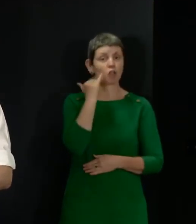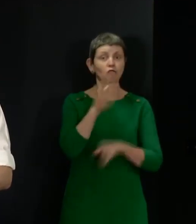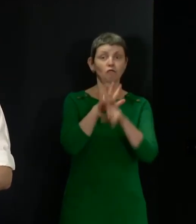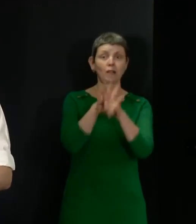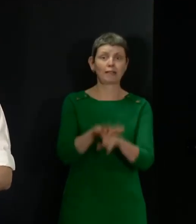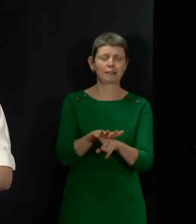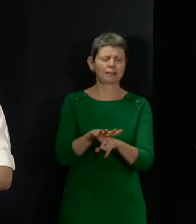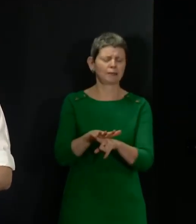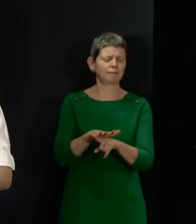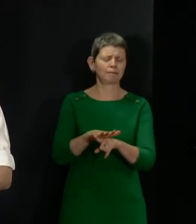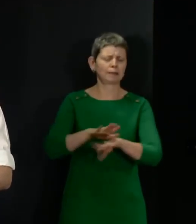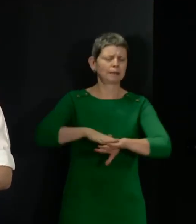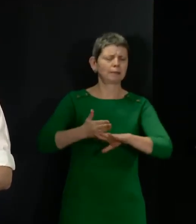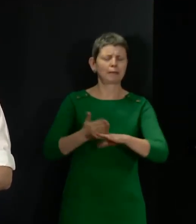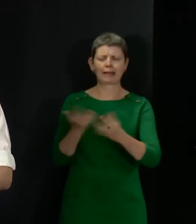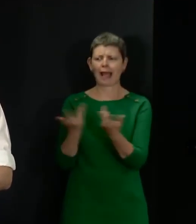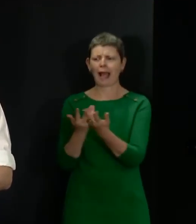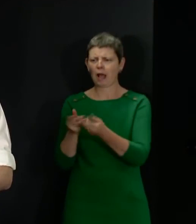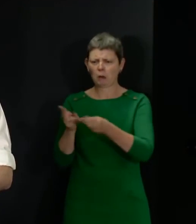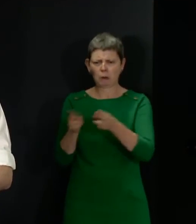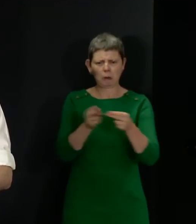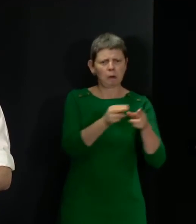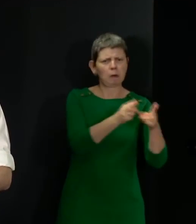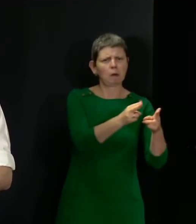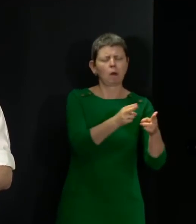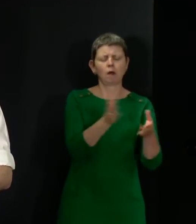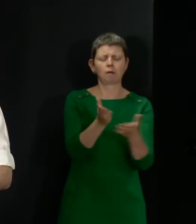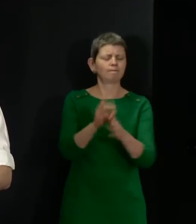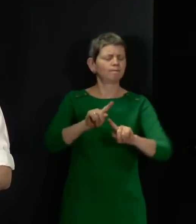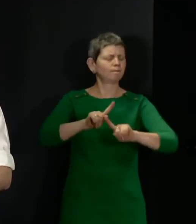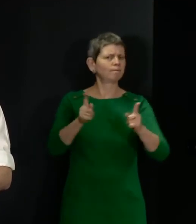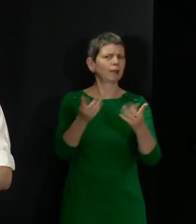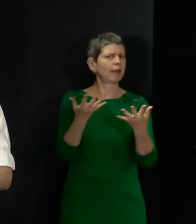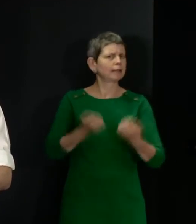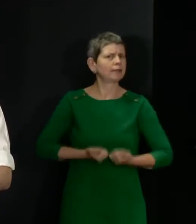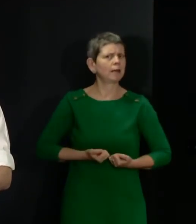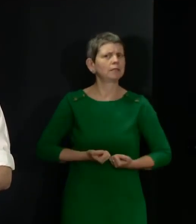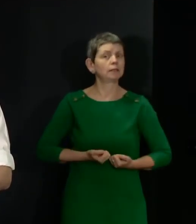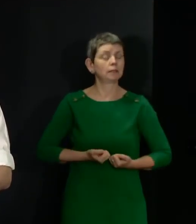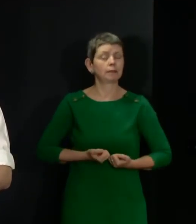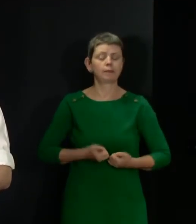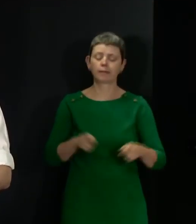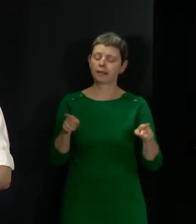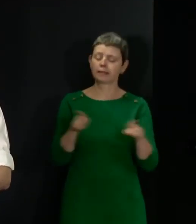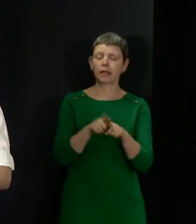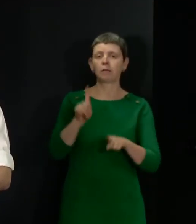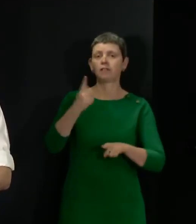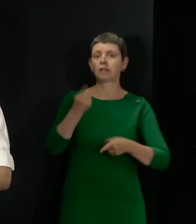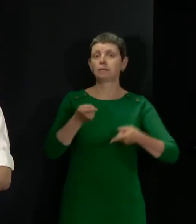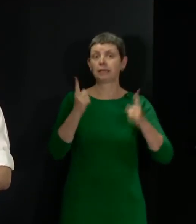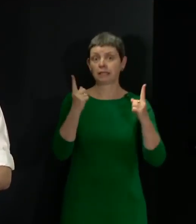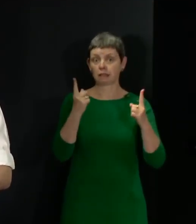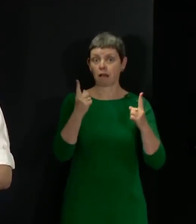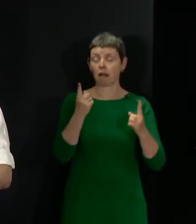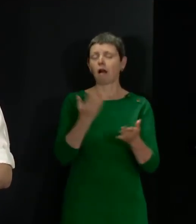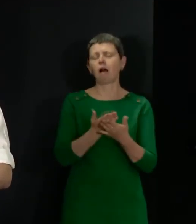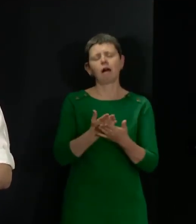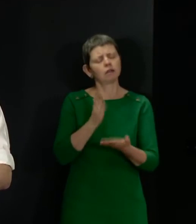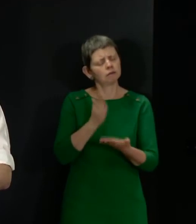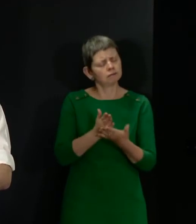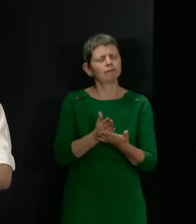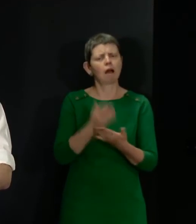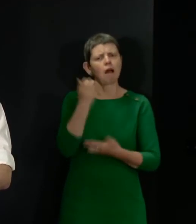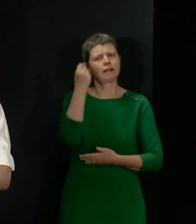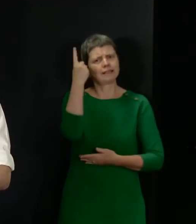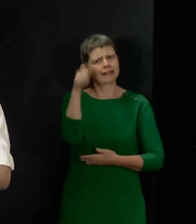disgraceful and unacceptable. Now, as with the First Minister, I also fully understand the desire of people